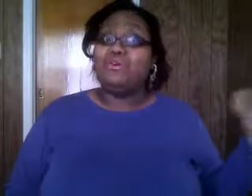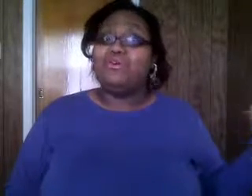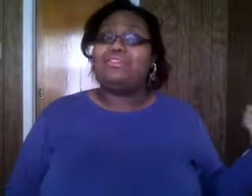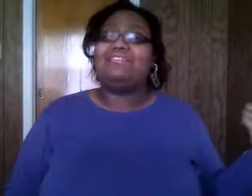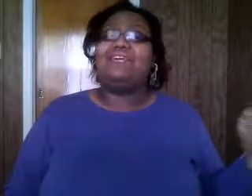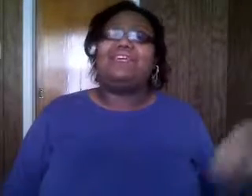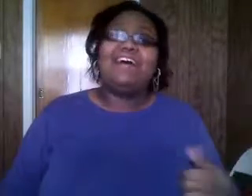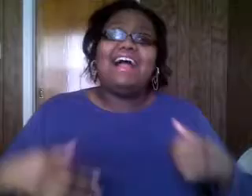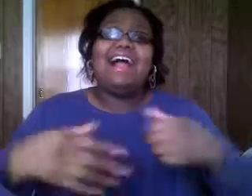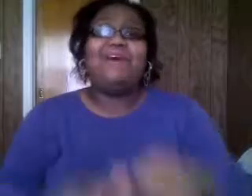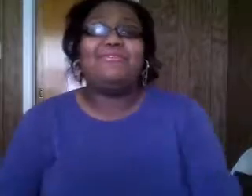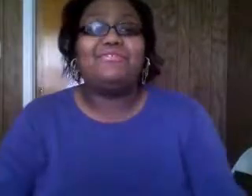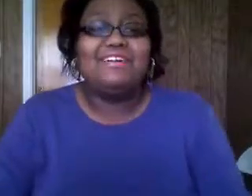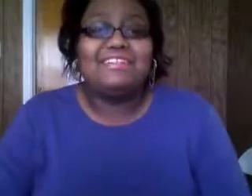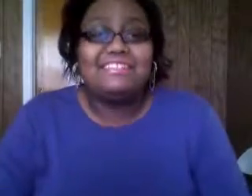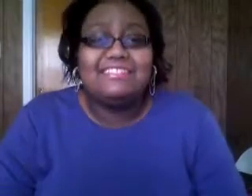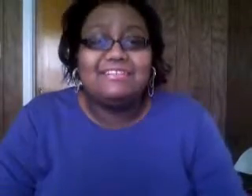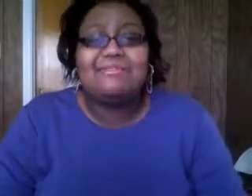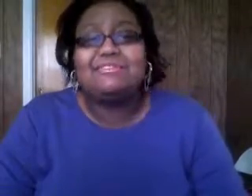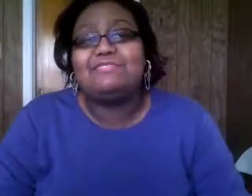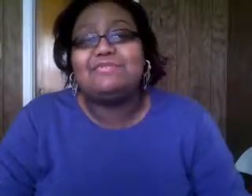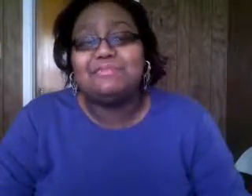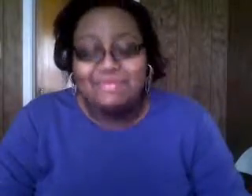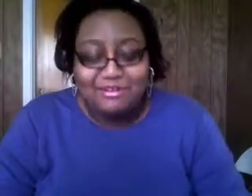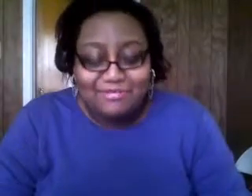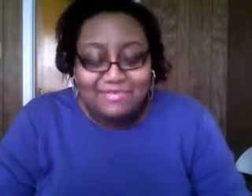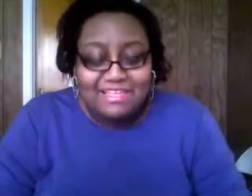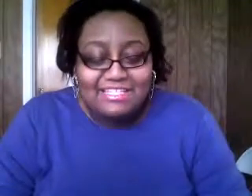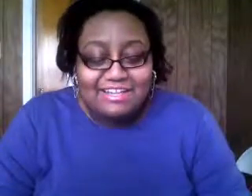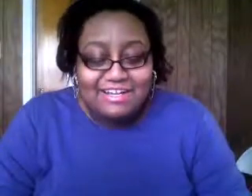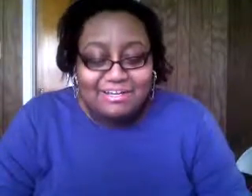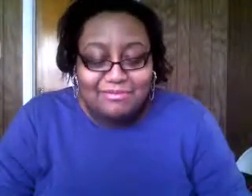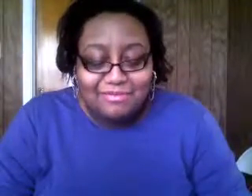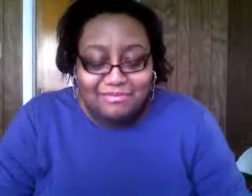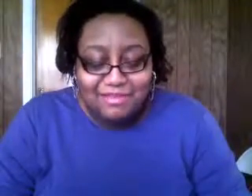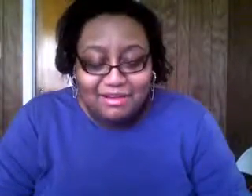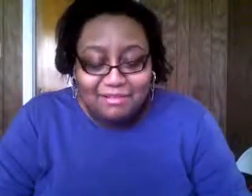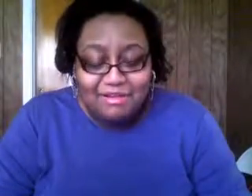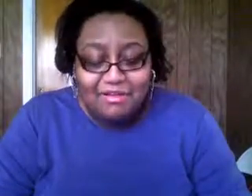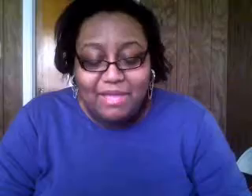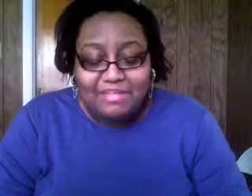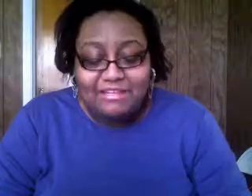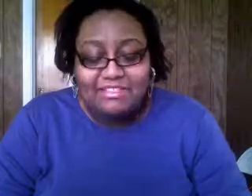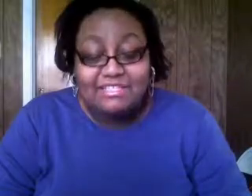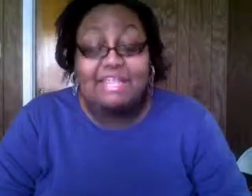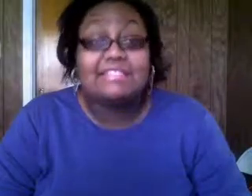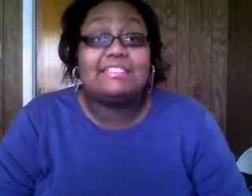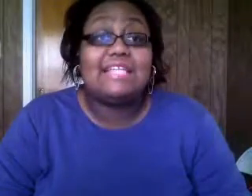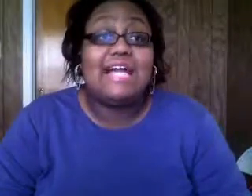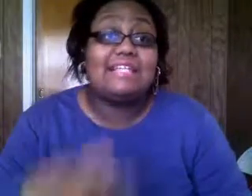on you know out front so it was just really bizarre so i come um back downstairs and i just decide that